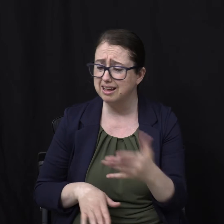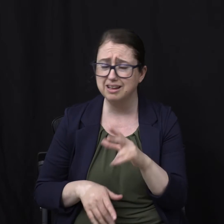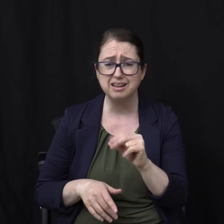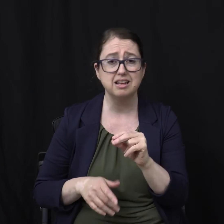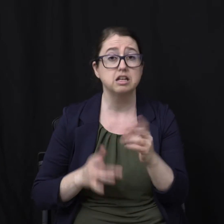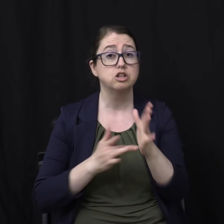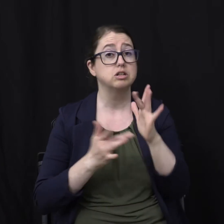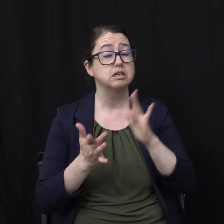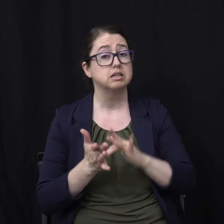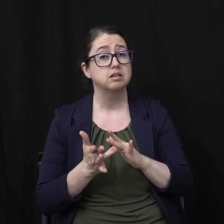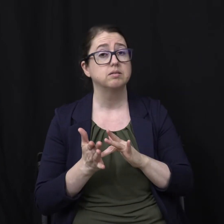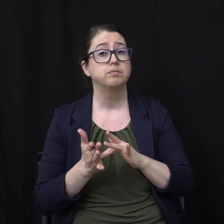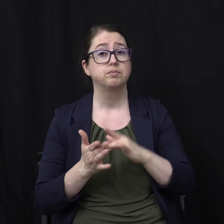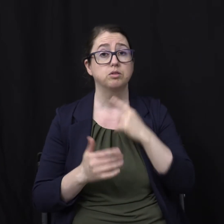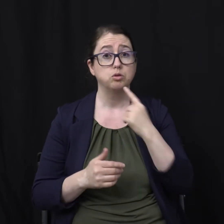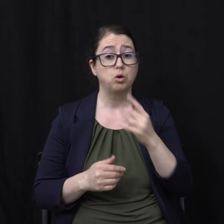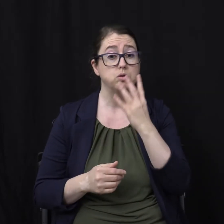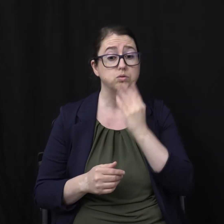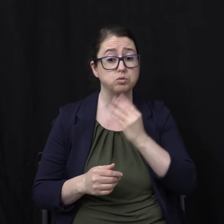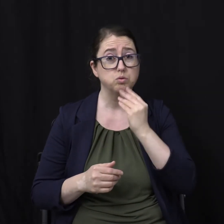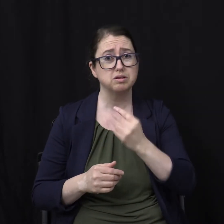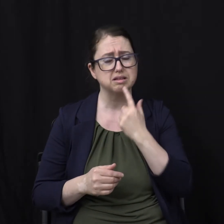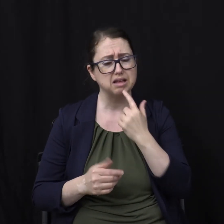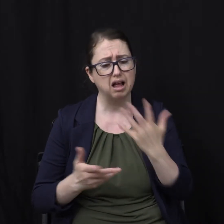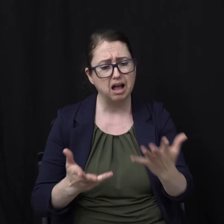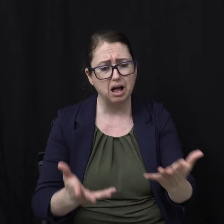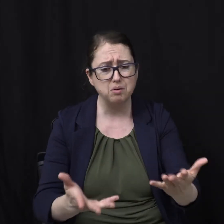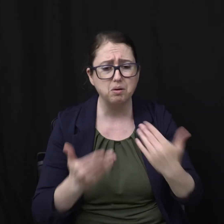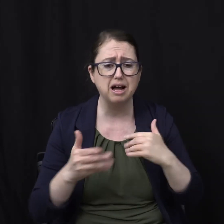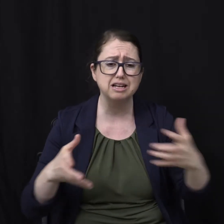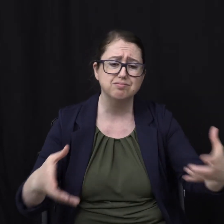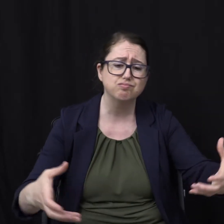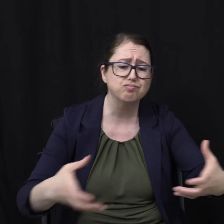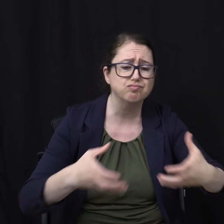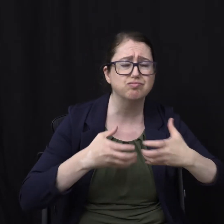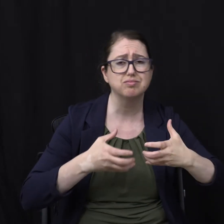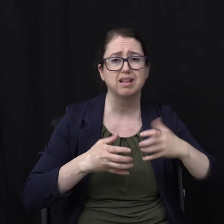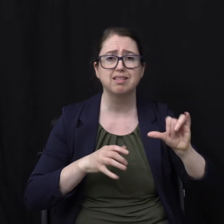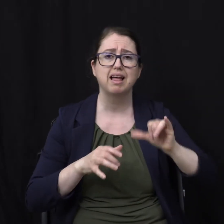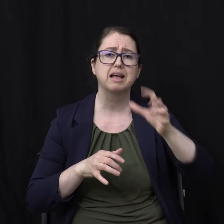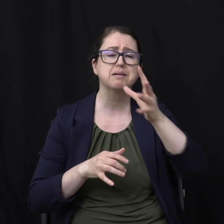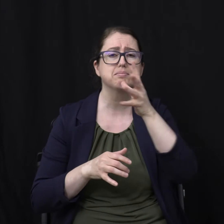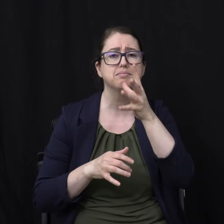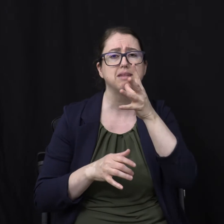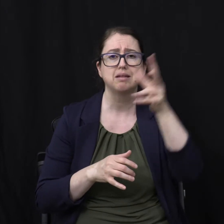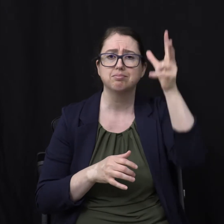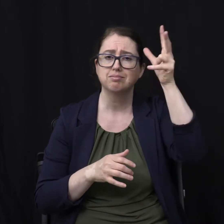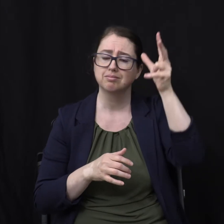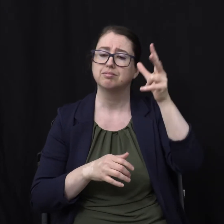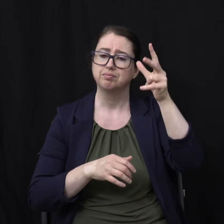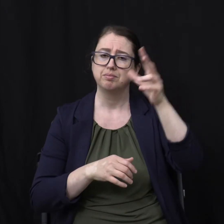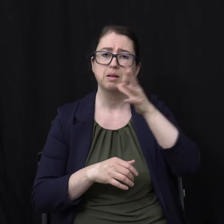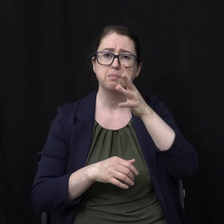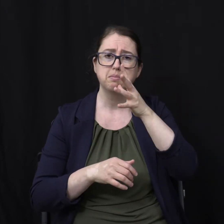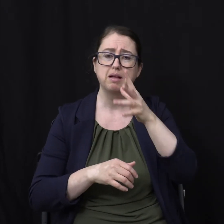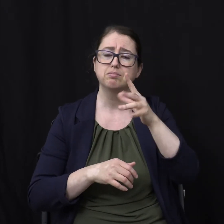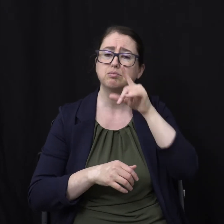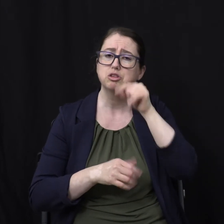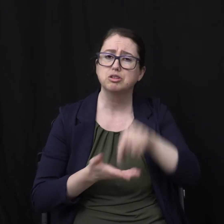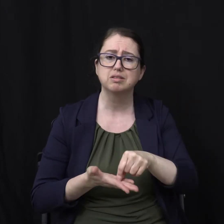Jesus Like he said to the Jews I want to gather you Under my wing Like a mother hen And they were rebelling Against him